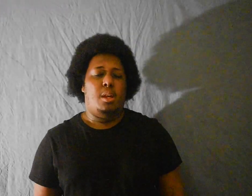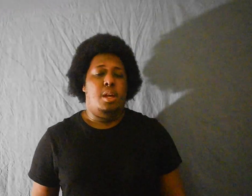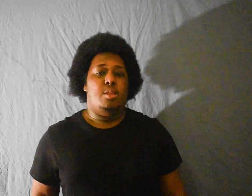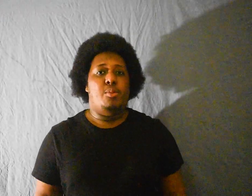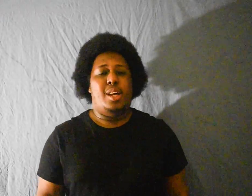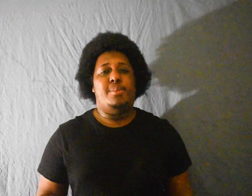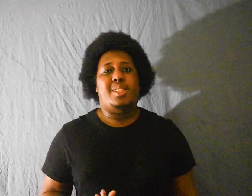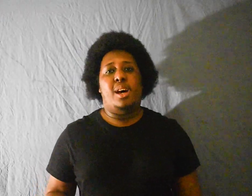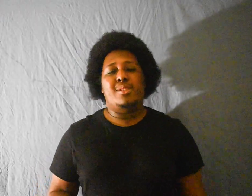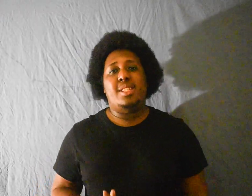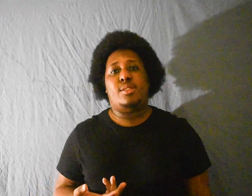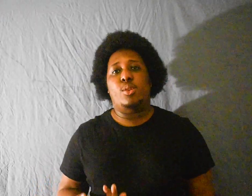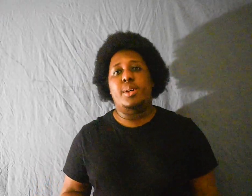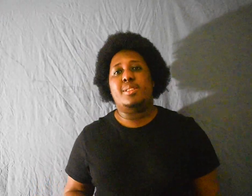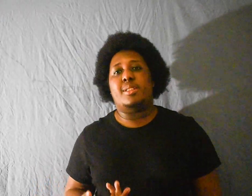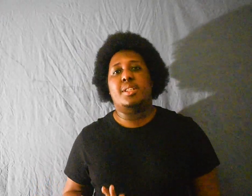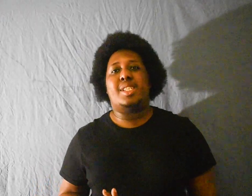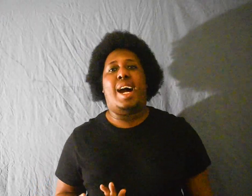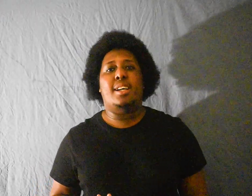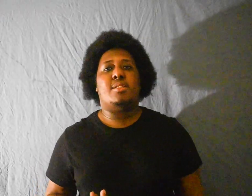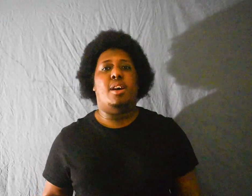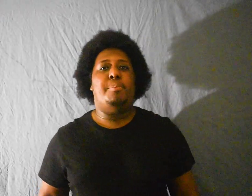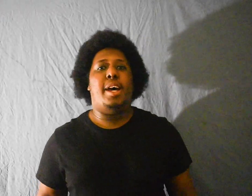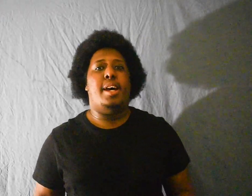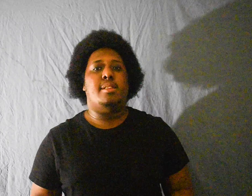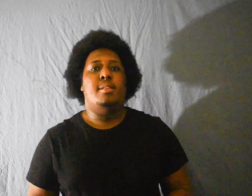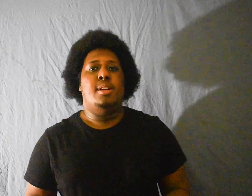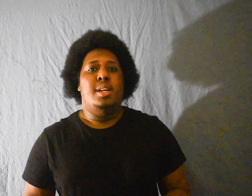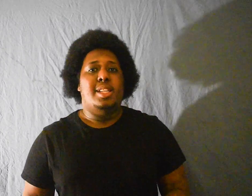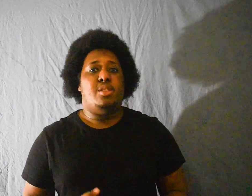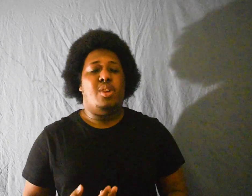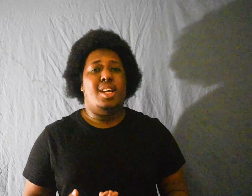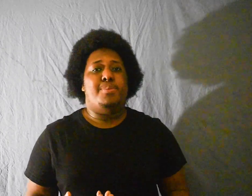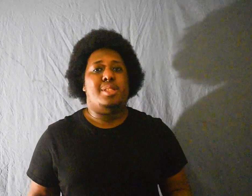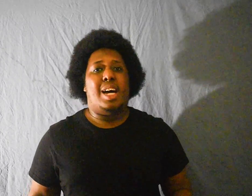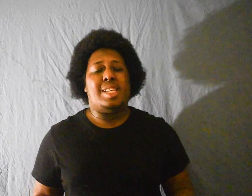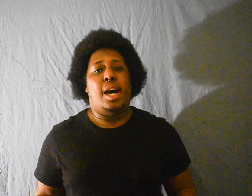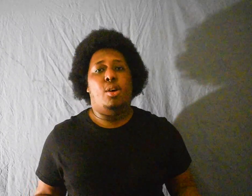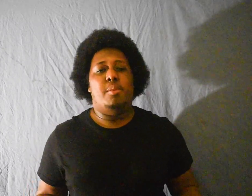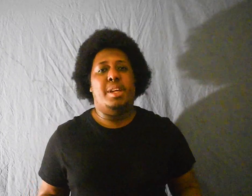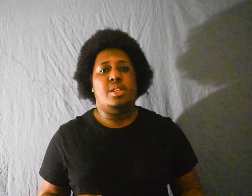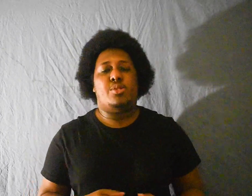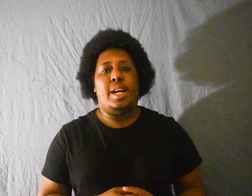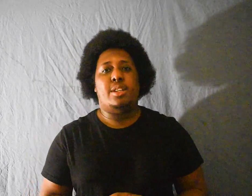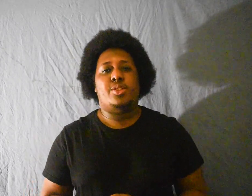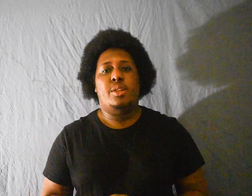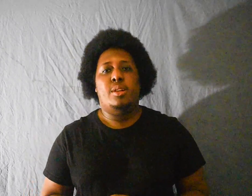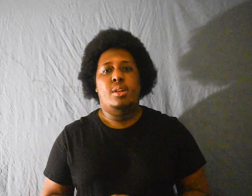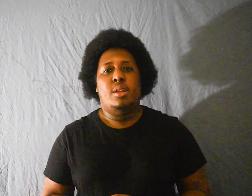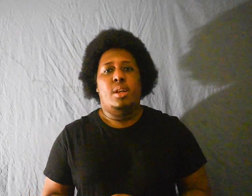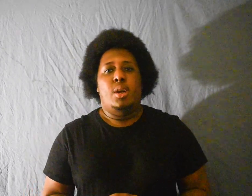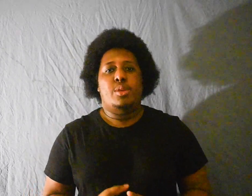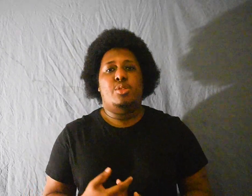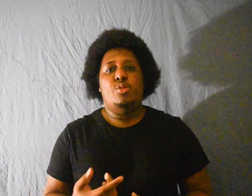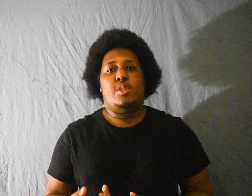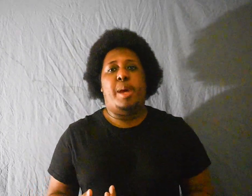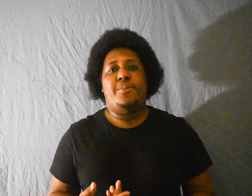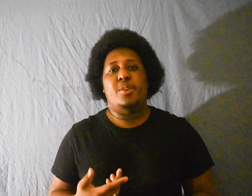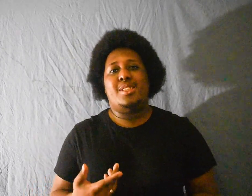No one ever tell these stories of the good guys gone bad They just want to emphasize on how old men are trash What do you expect for a